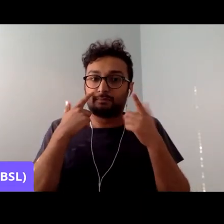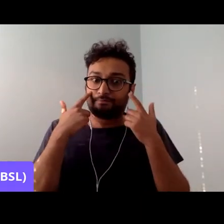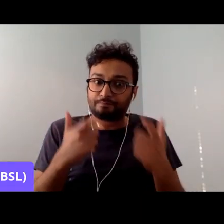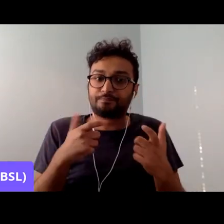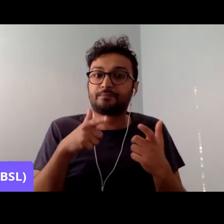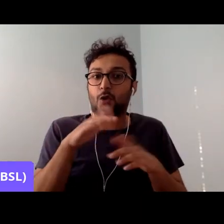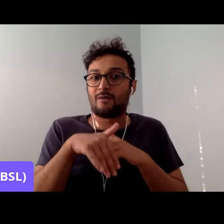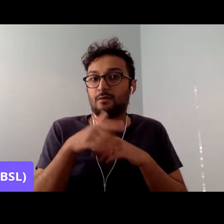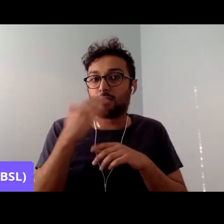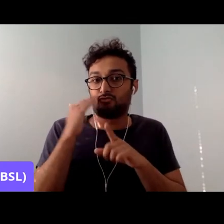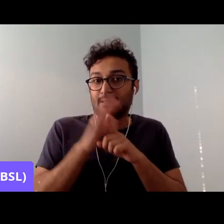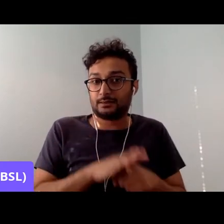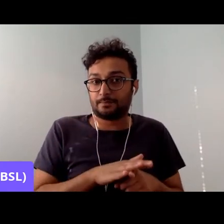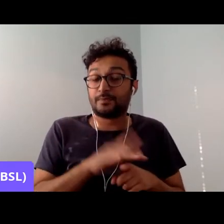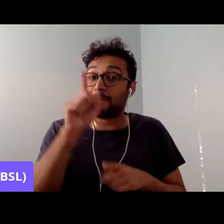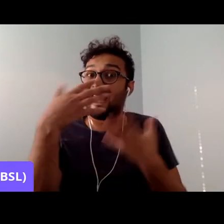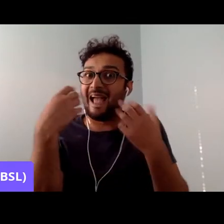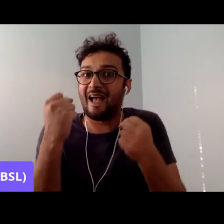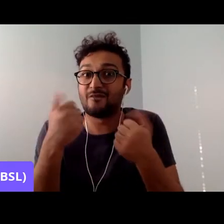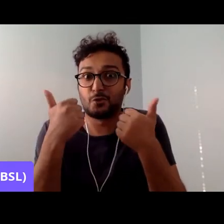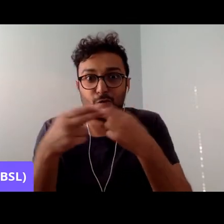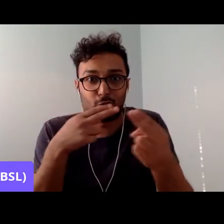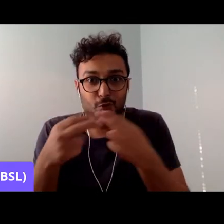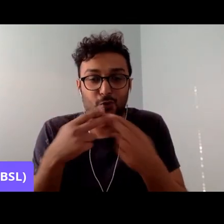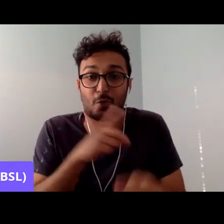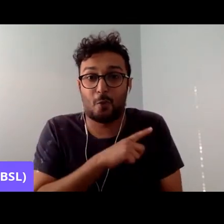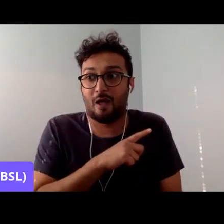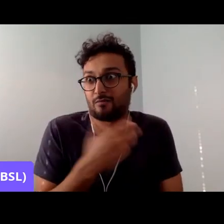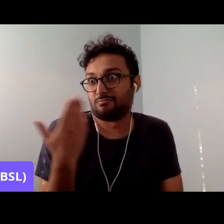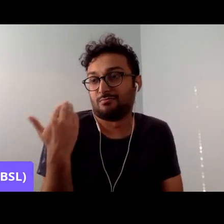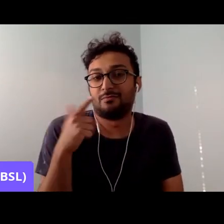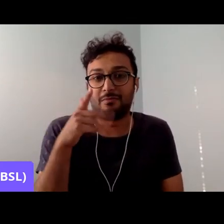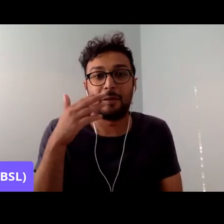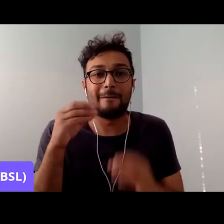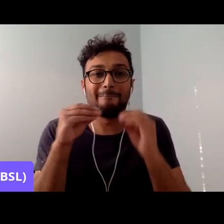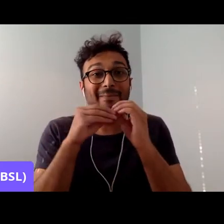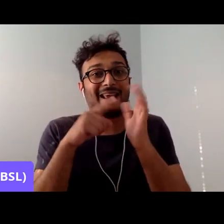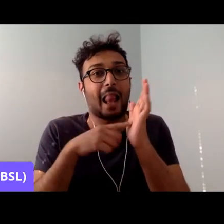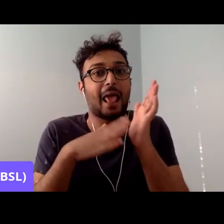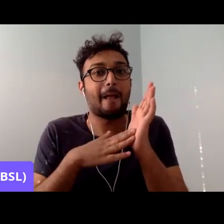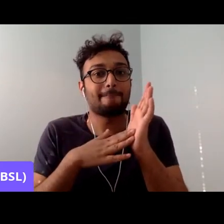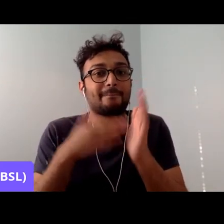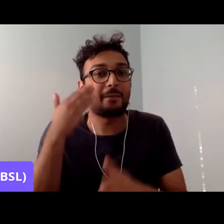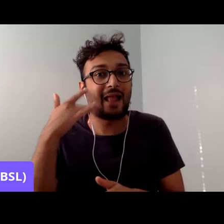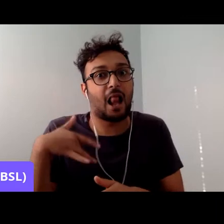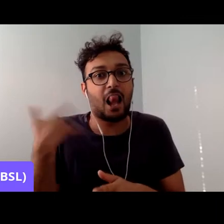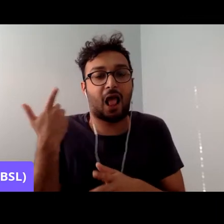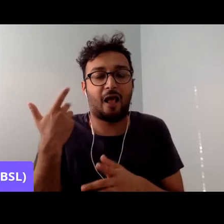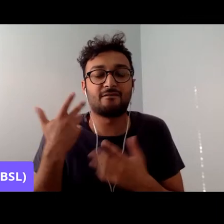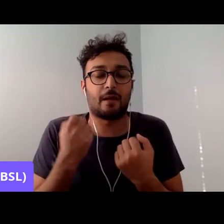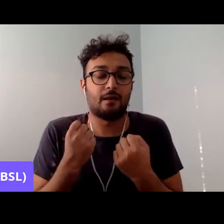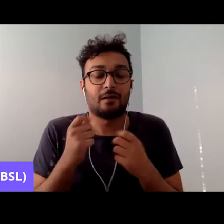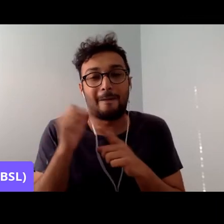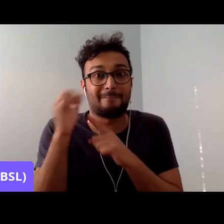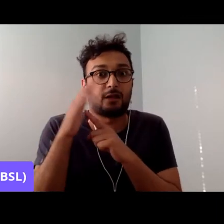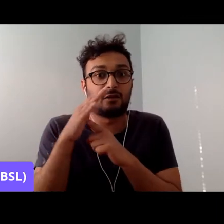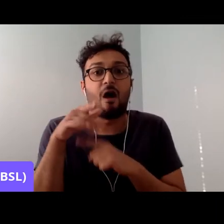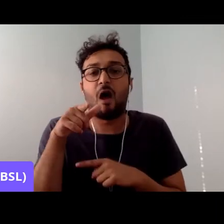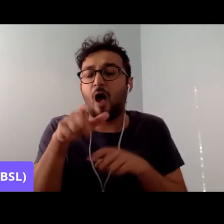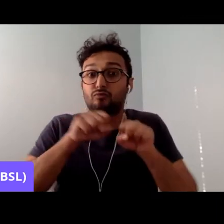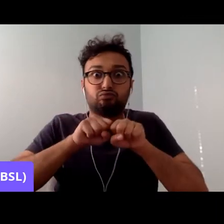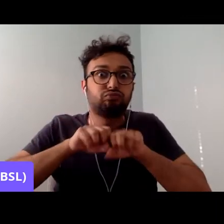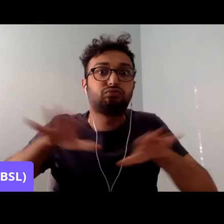The emergence of the Black Lives Matter movement internationally is an extraordinary phenomenon. It's a truly international movement